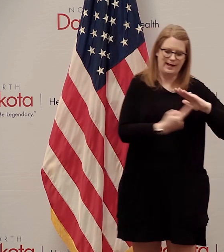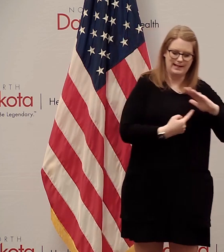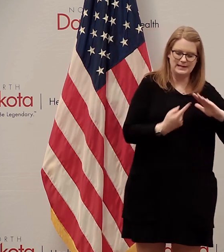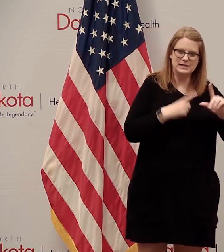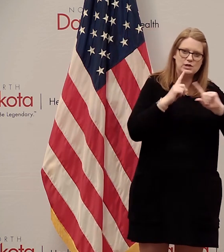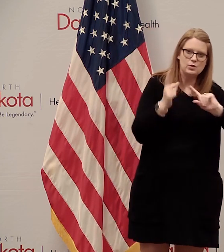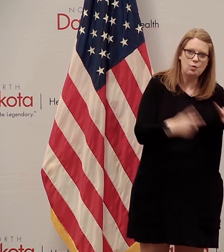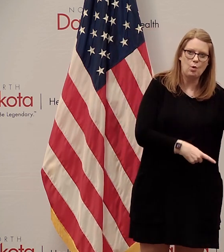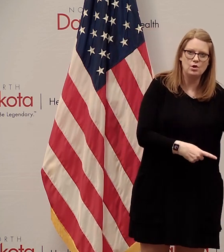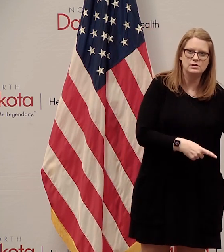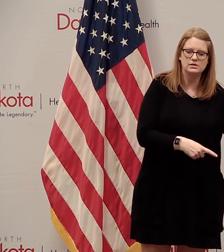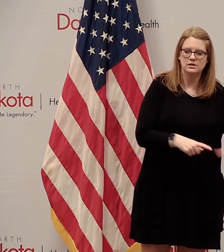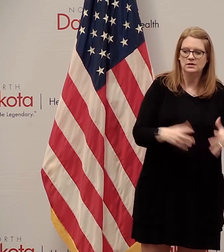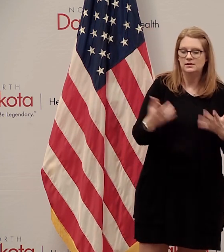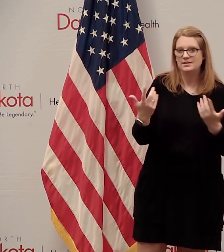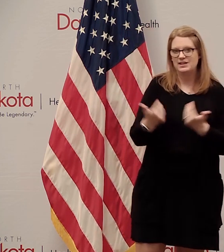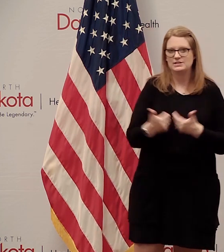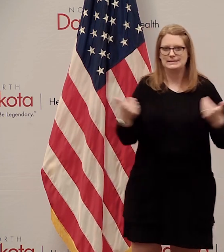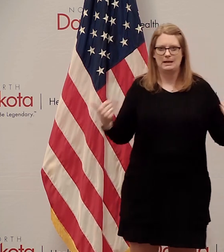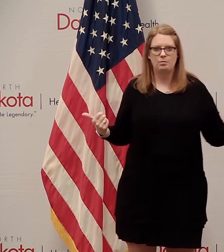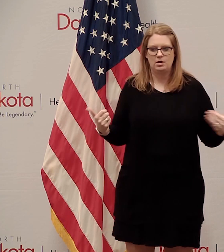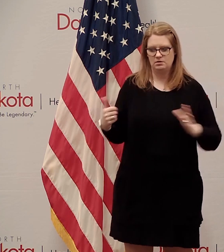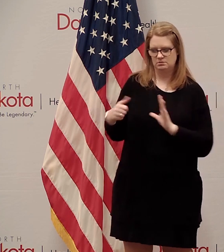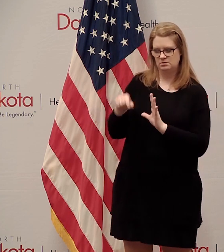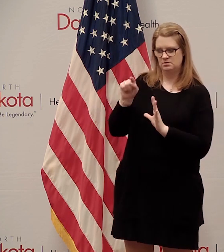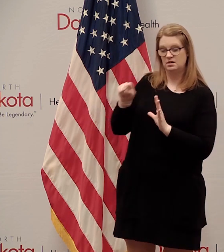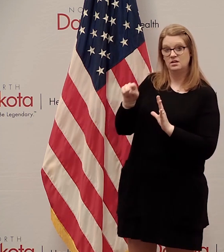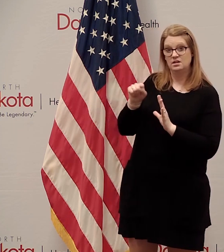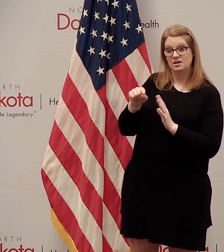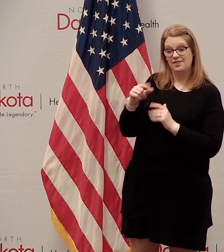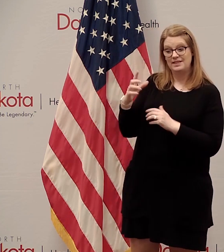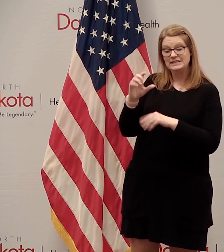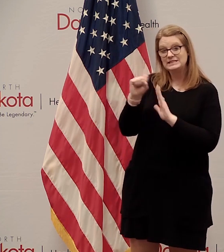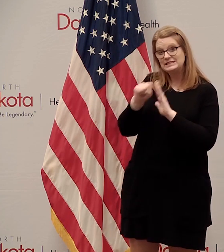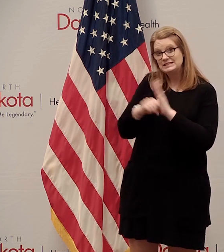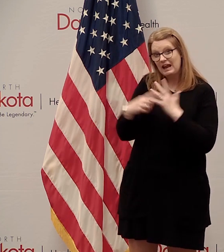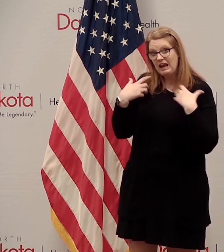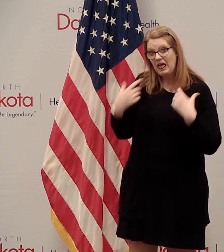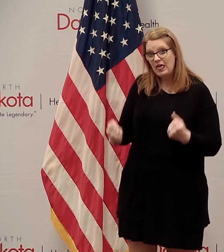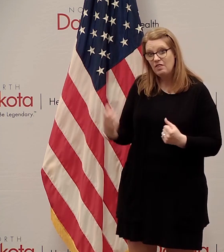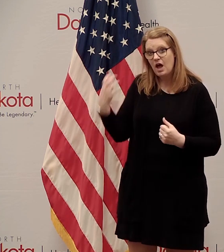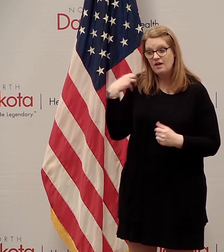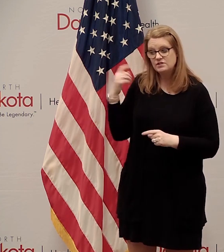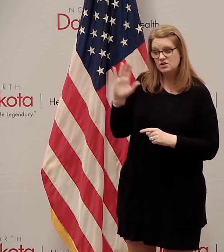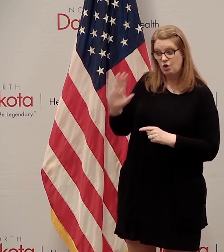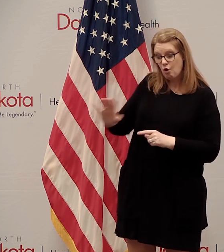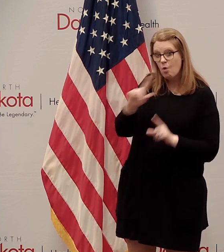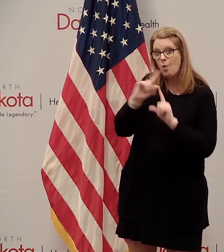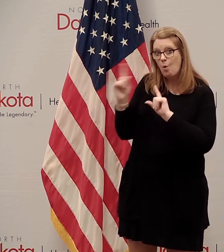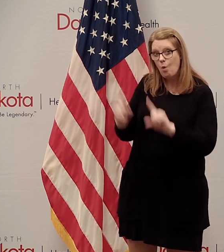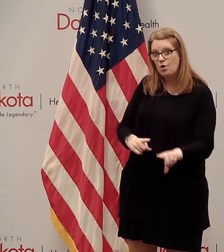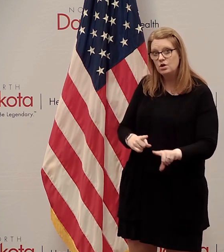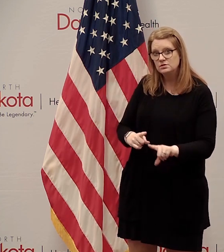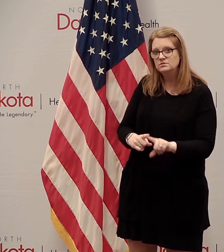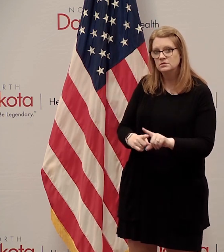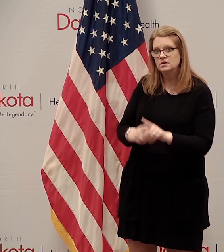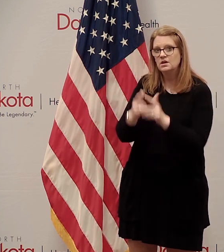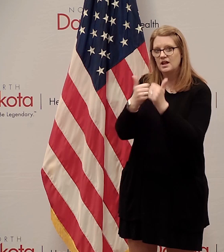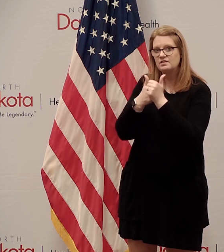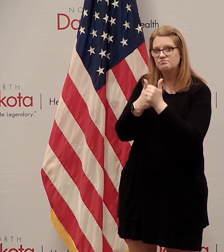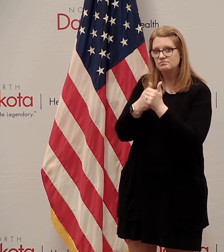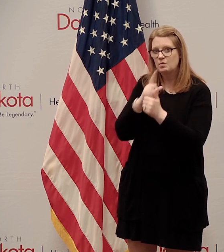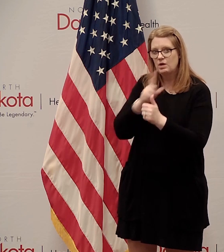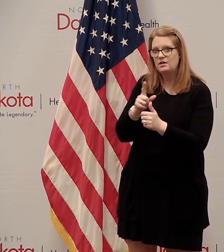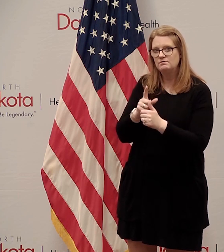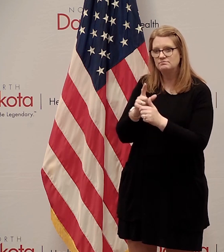from the executive orders we're talking about here those orders do carry the force of law and are often misdemeanors so again both